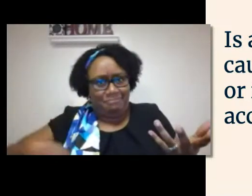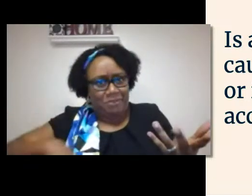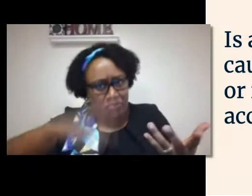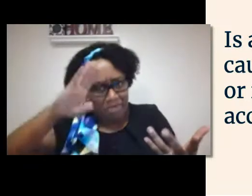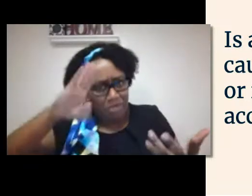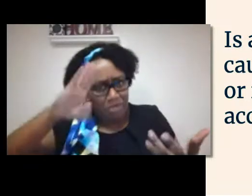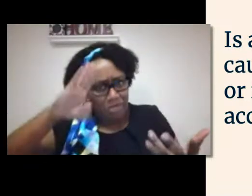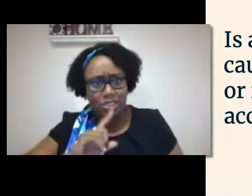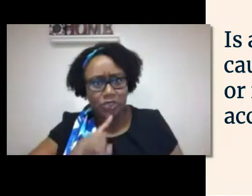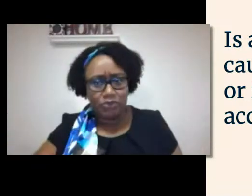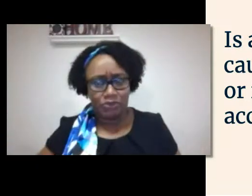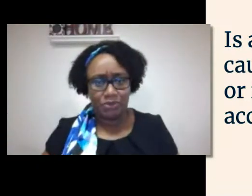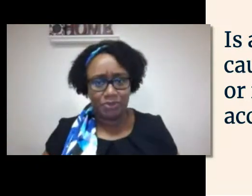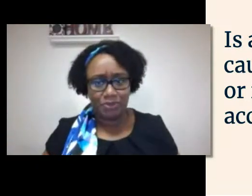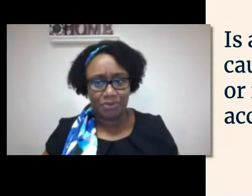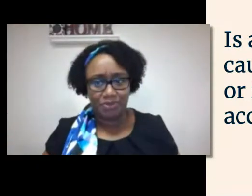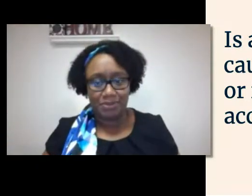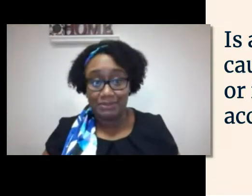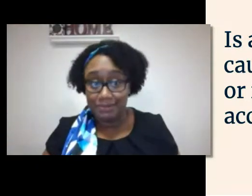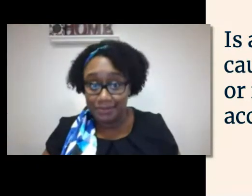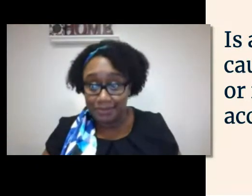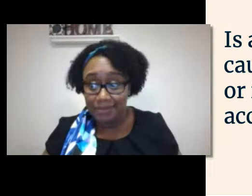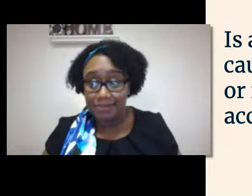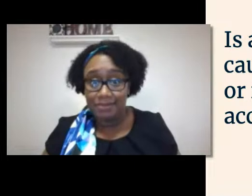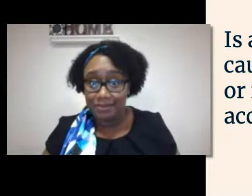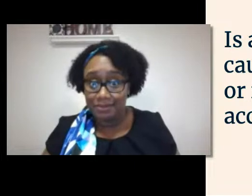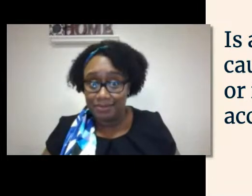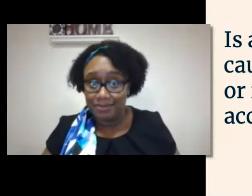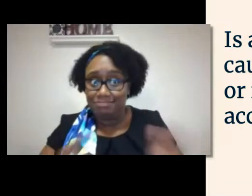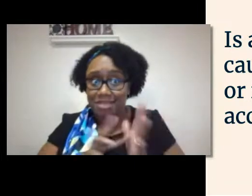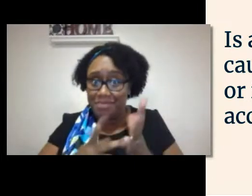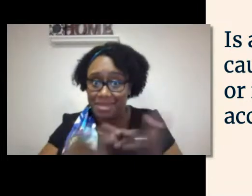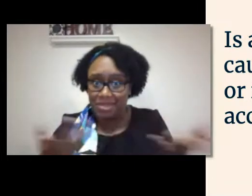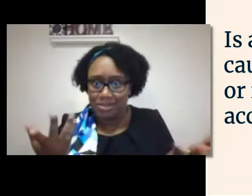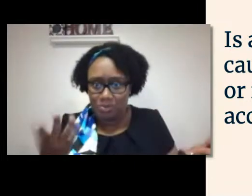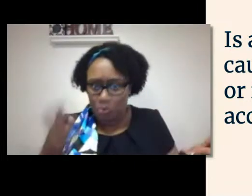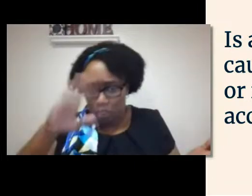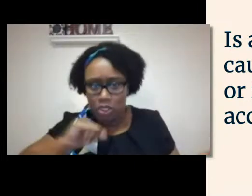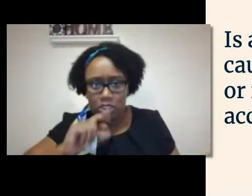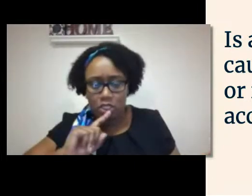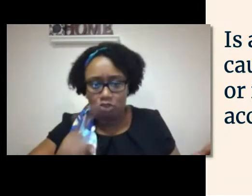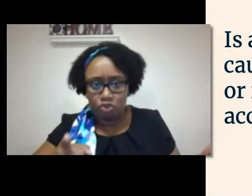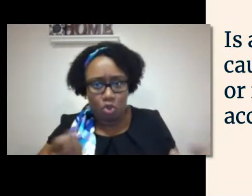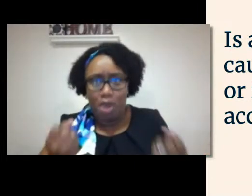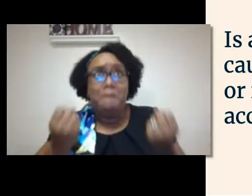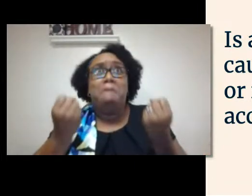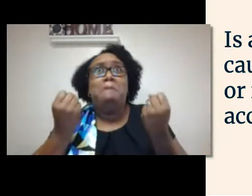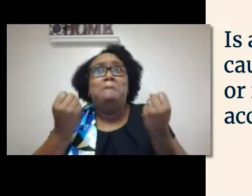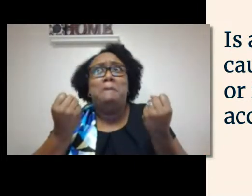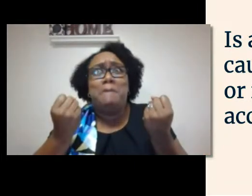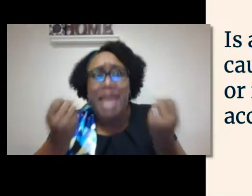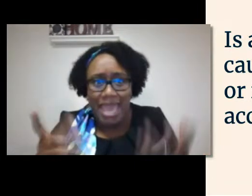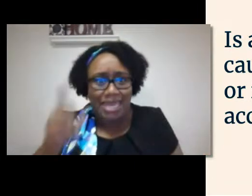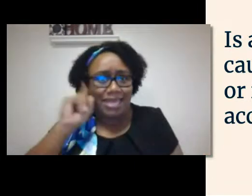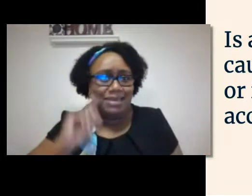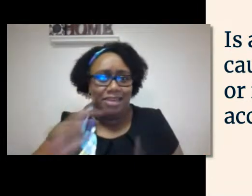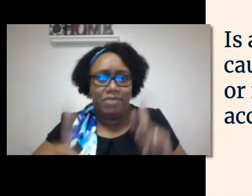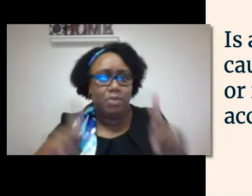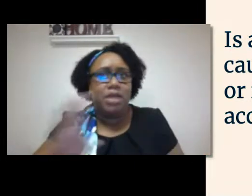bias that it reflects. And we know that that's not the case. That's not necessarily the truth.